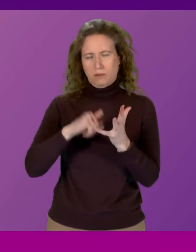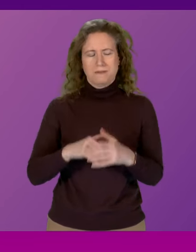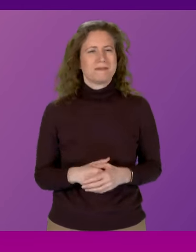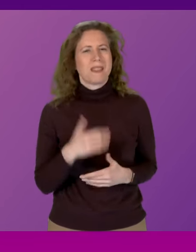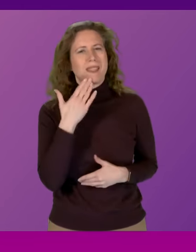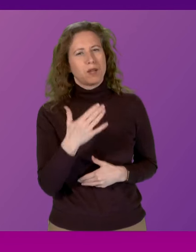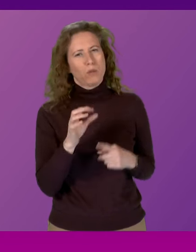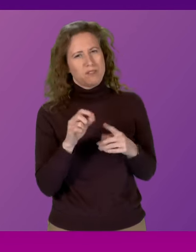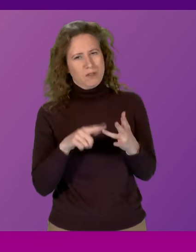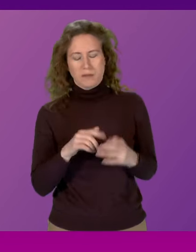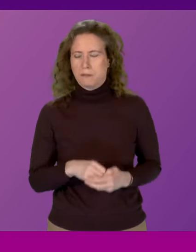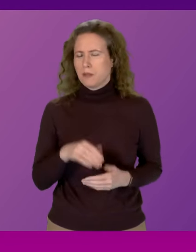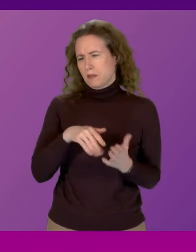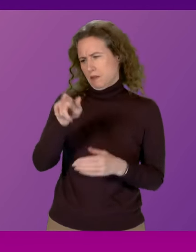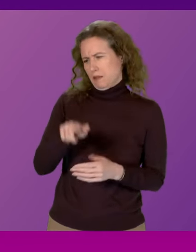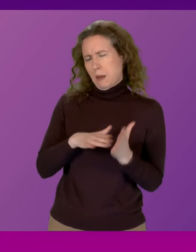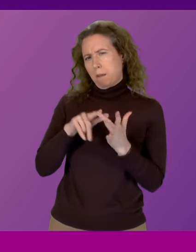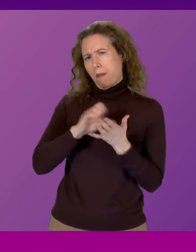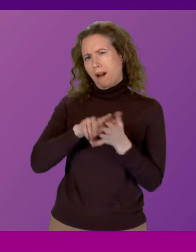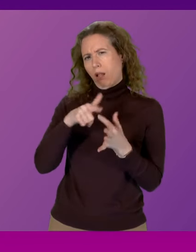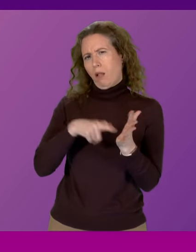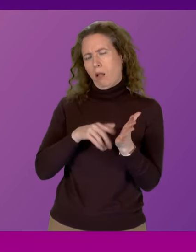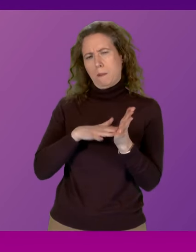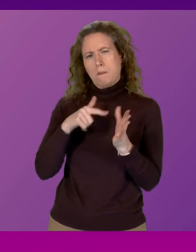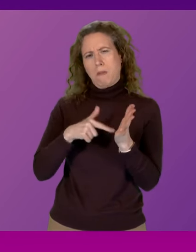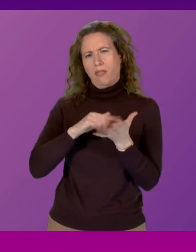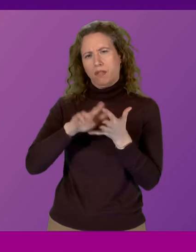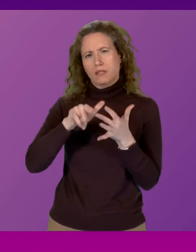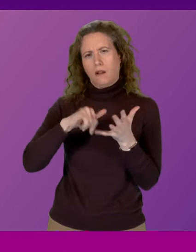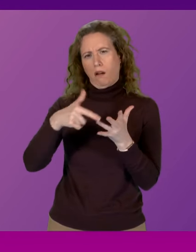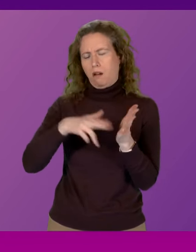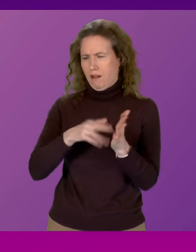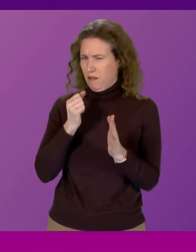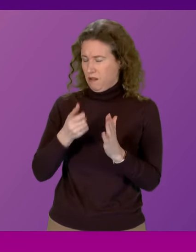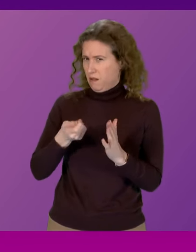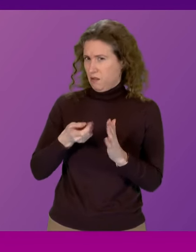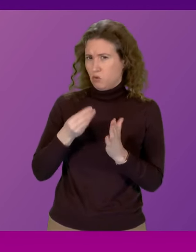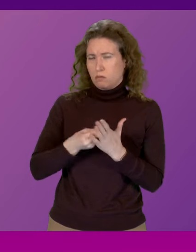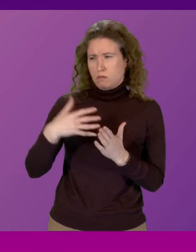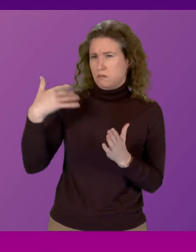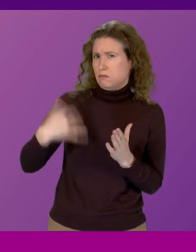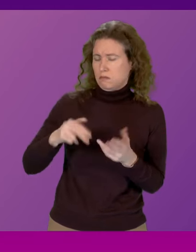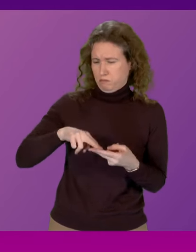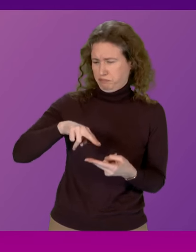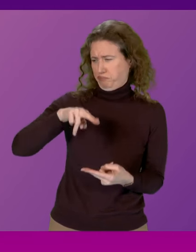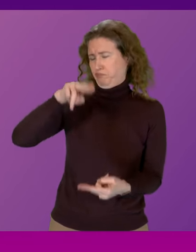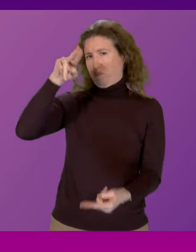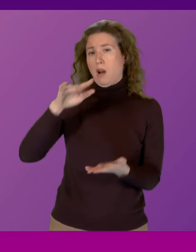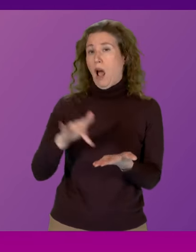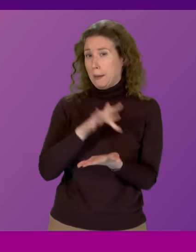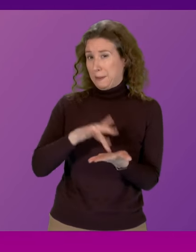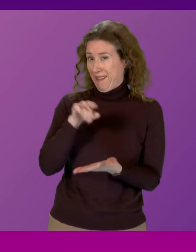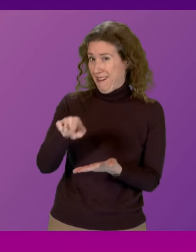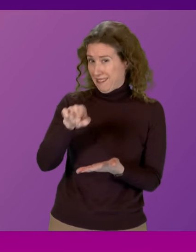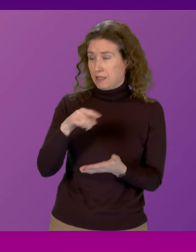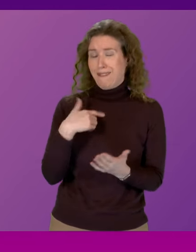Michael Matheson ran up an £11,000 bill on his iPad and claimed the costs from the taxpayer.